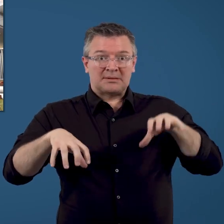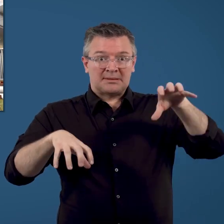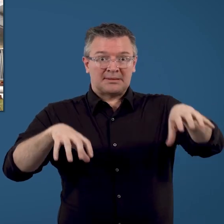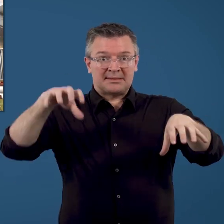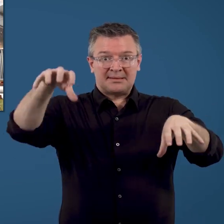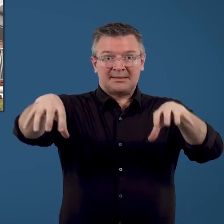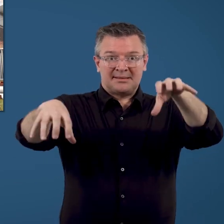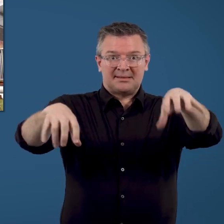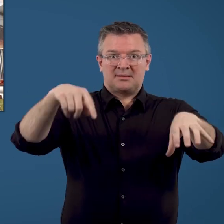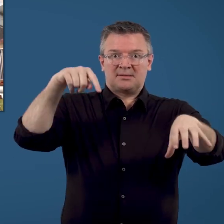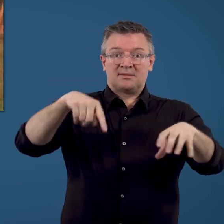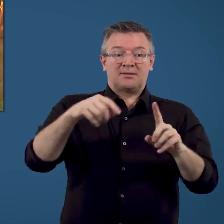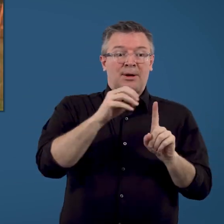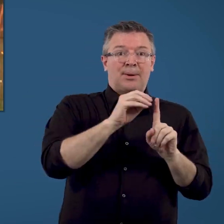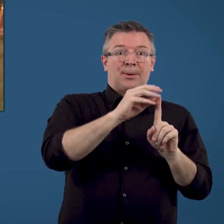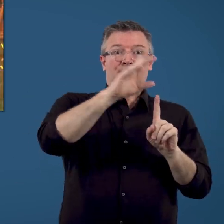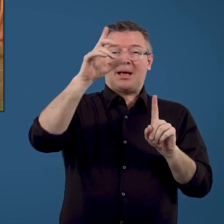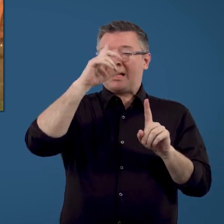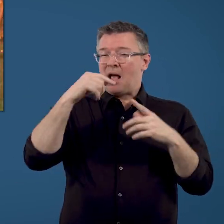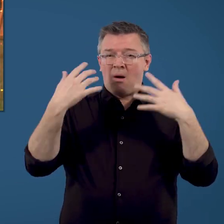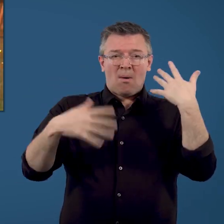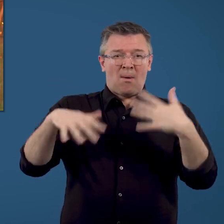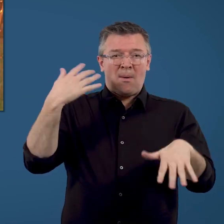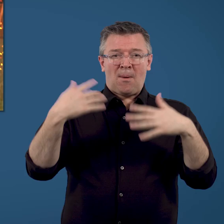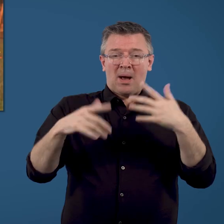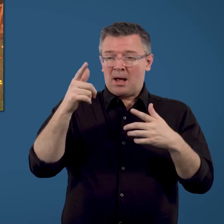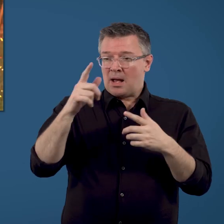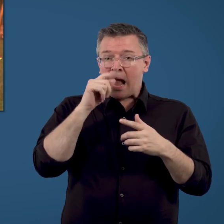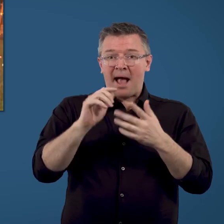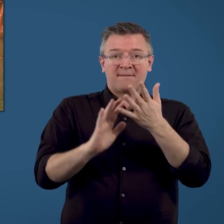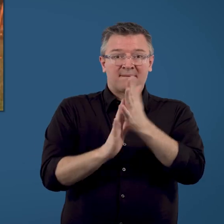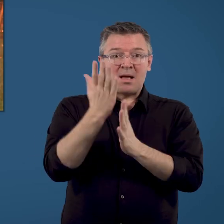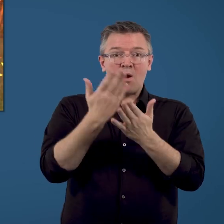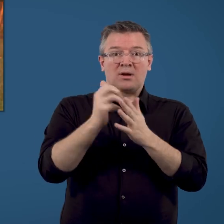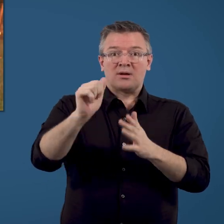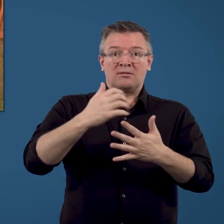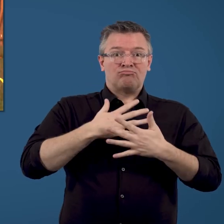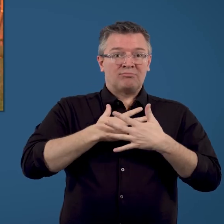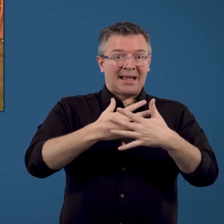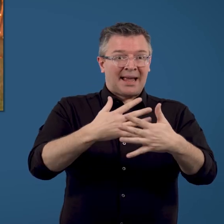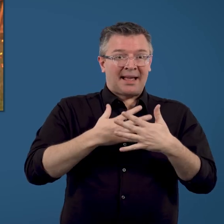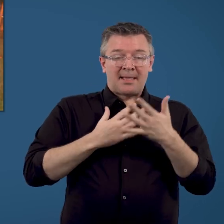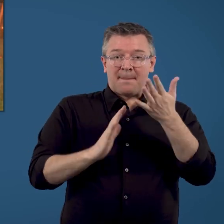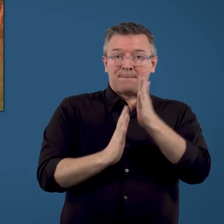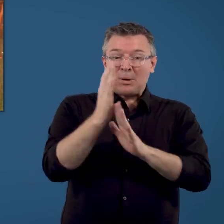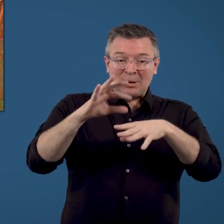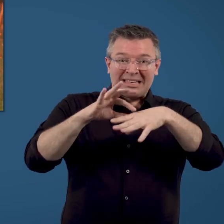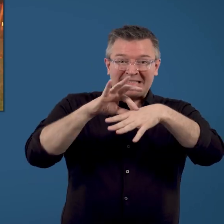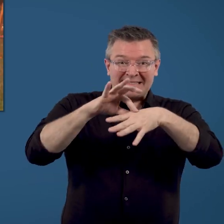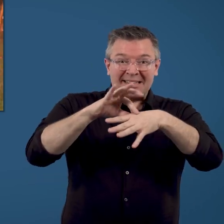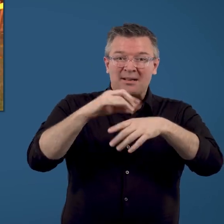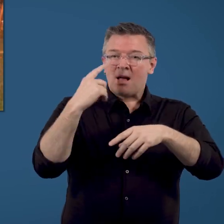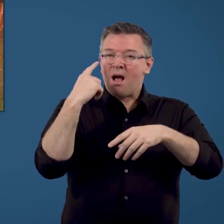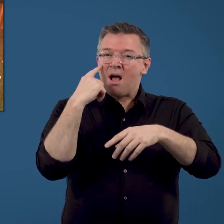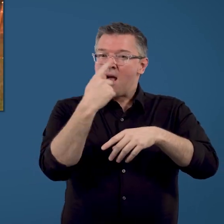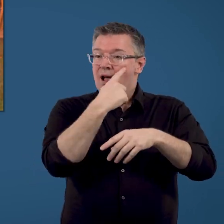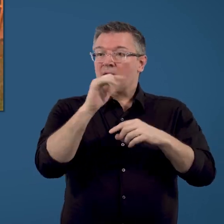properties. The hot embers can easily land and get into your clothes and burn your skin, eyes and